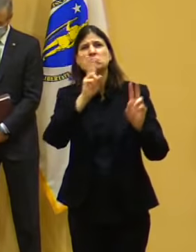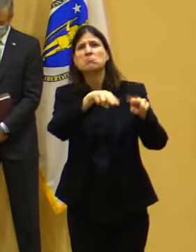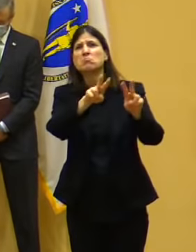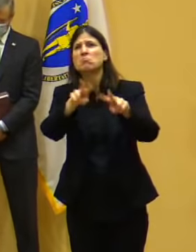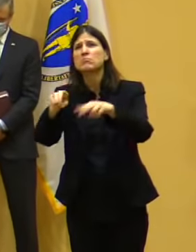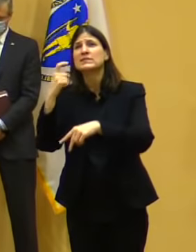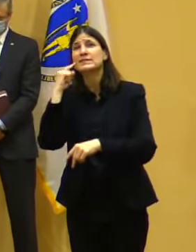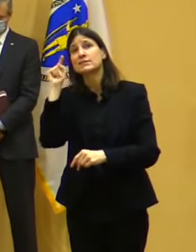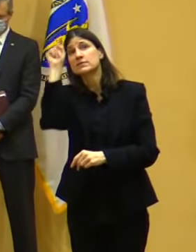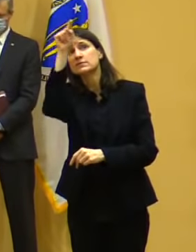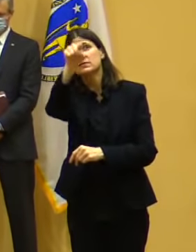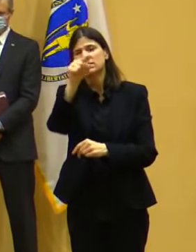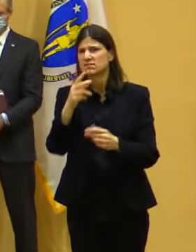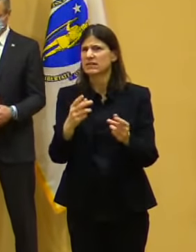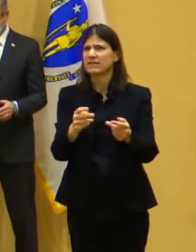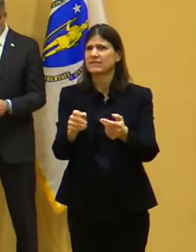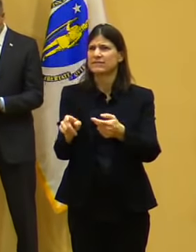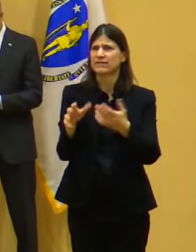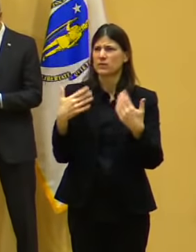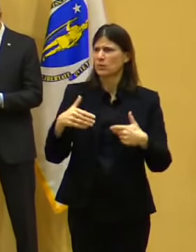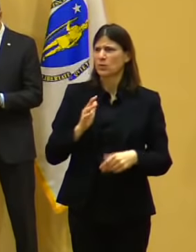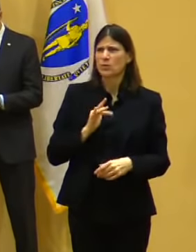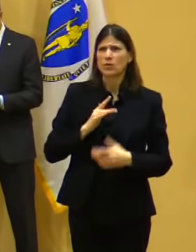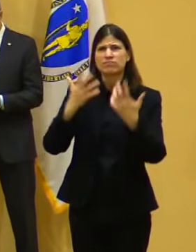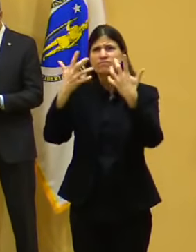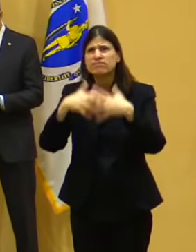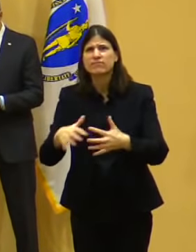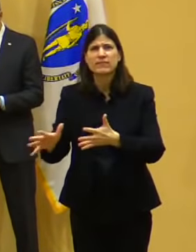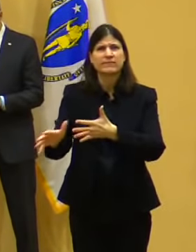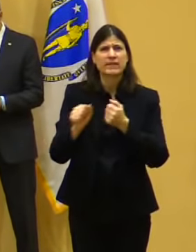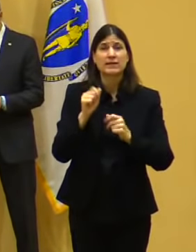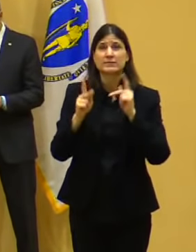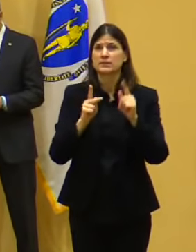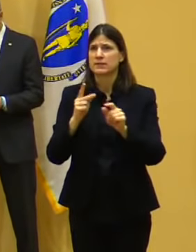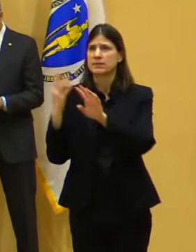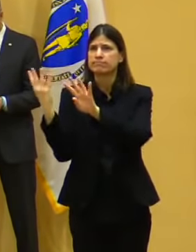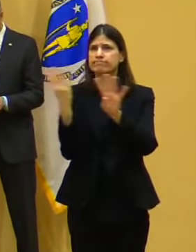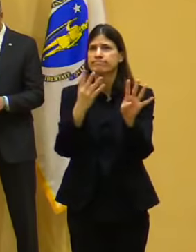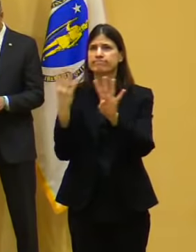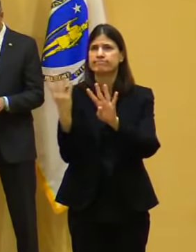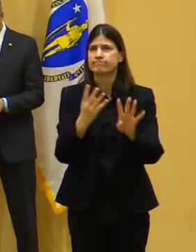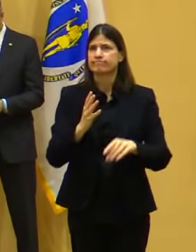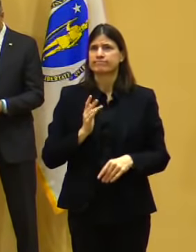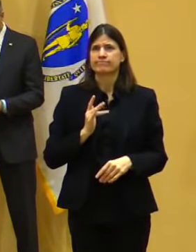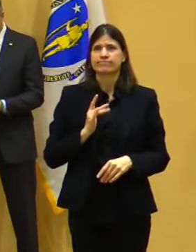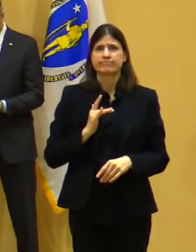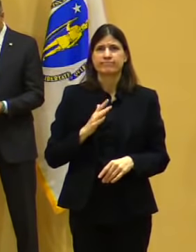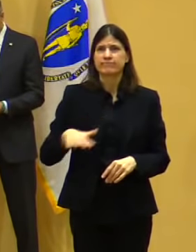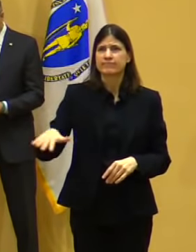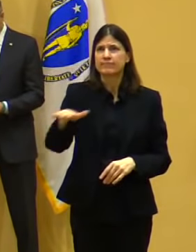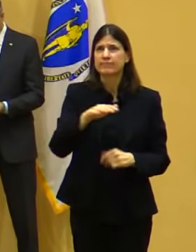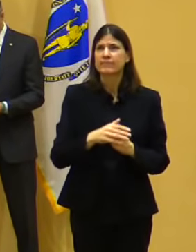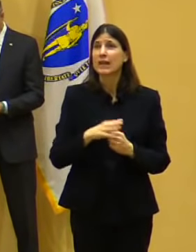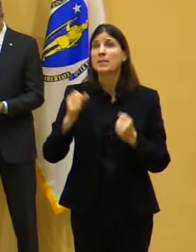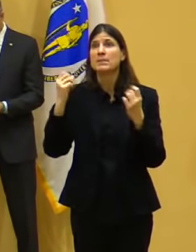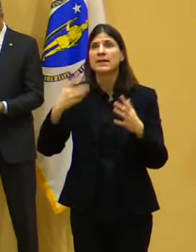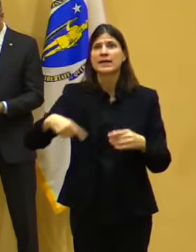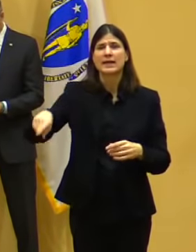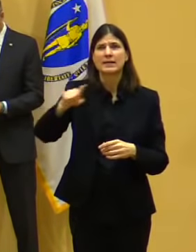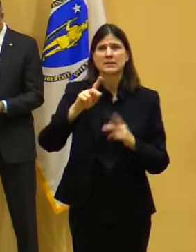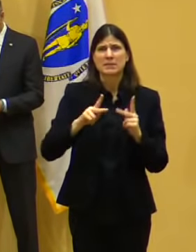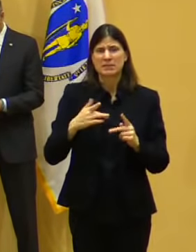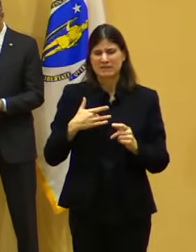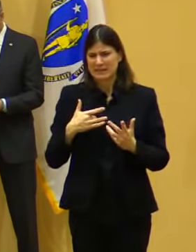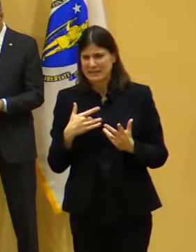You know, and they aren't necessarily familiar. They're new. They're unknown for many people. So I get it. The idea of a mass